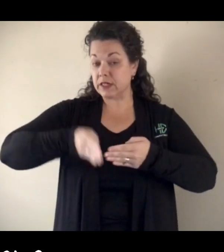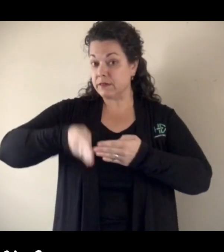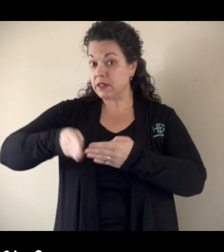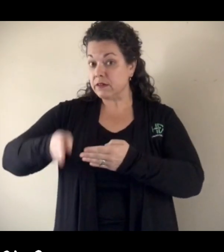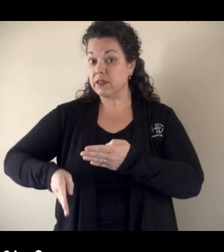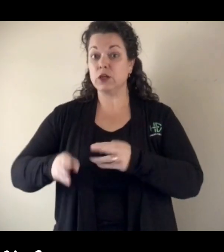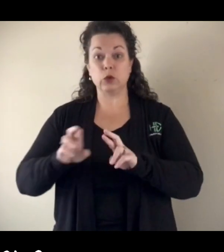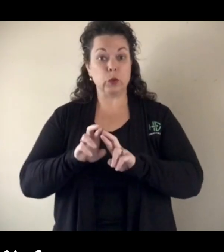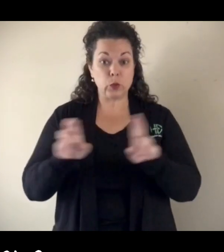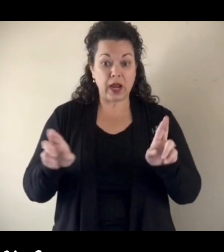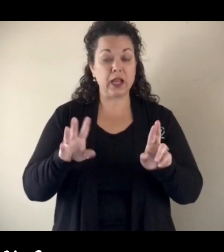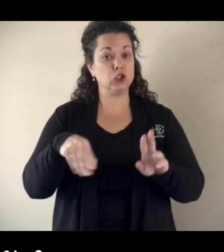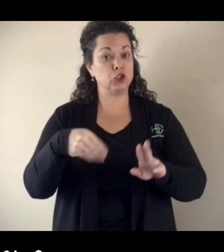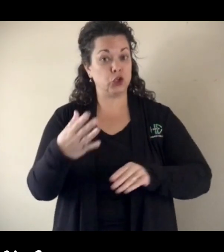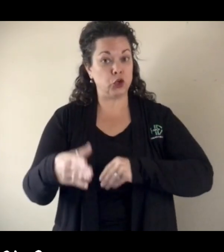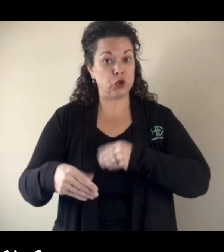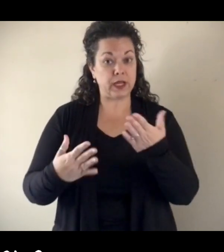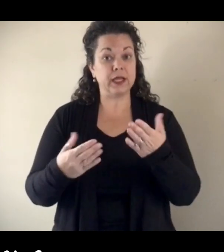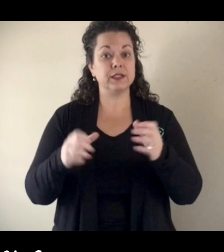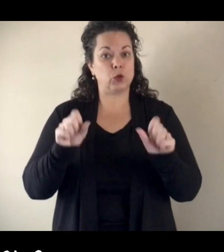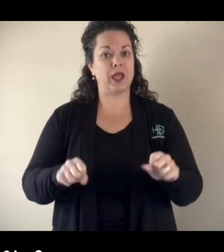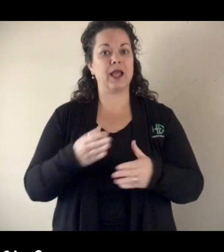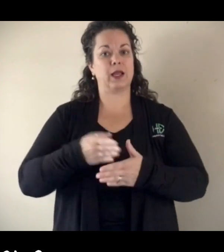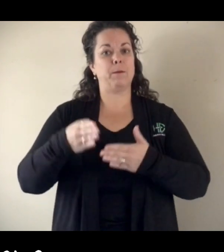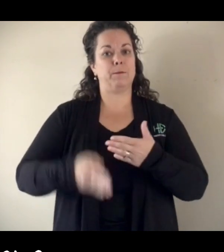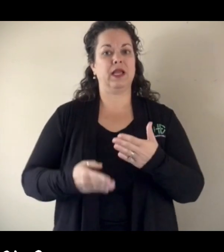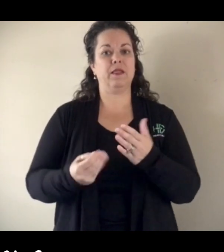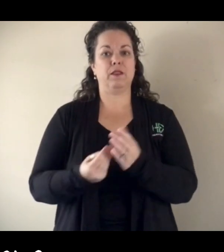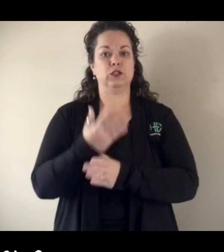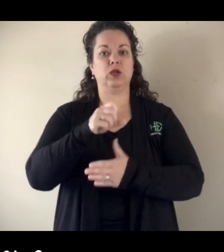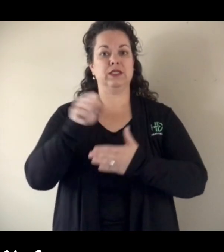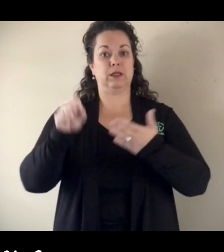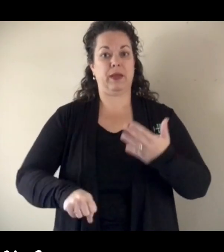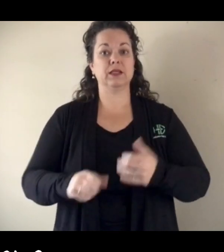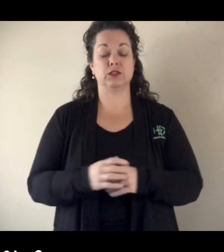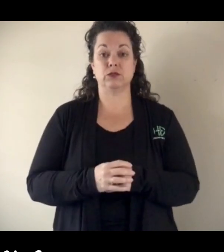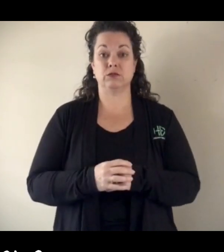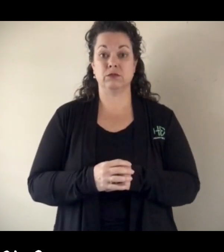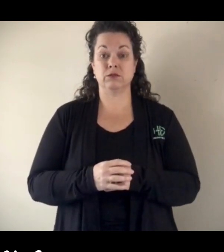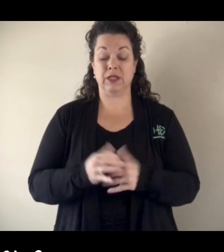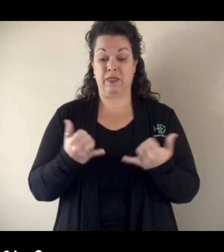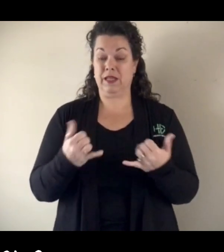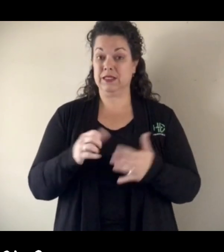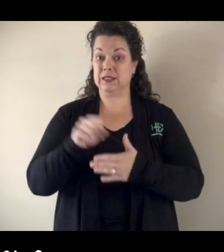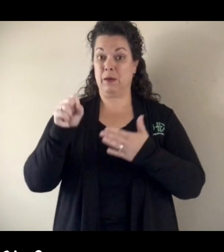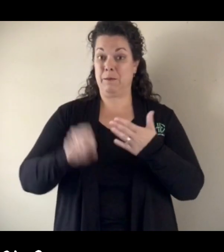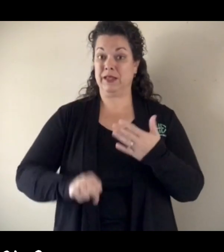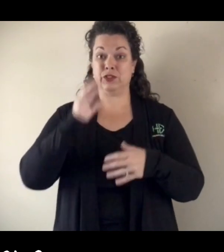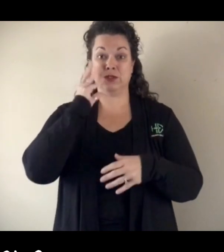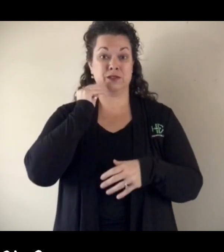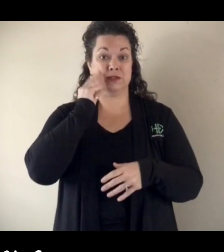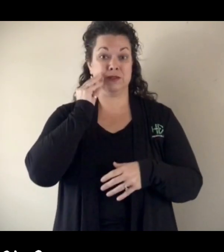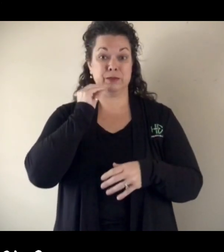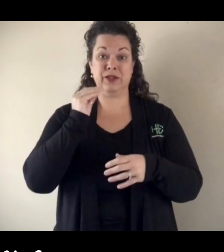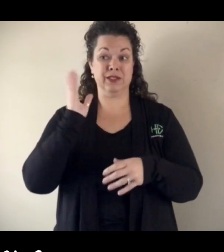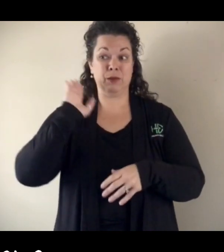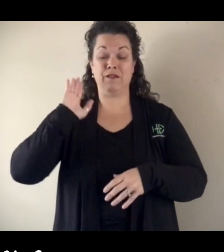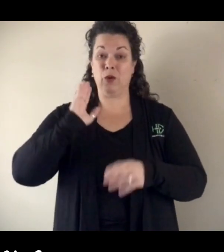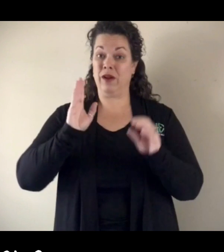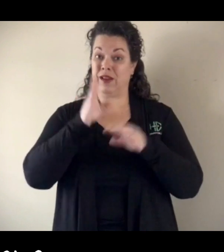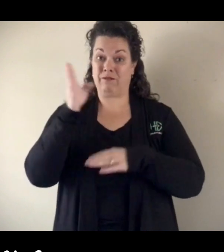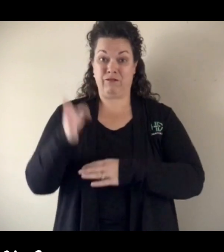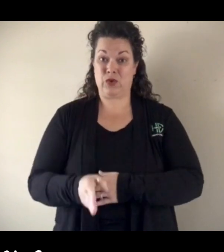and getting things ready that you need to turn in and complete this spring semester. A semester like you've never had before